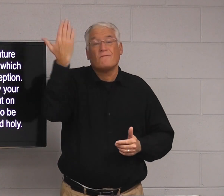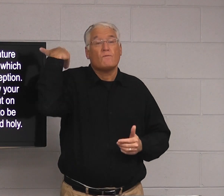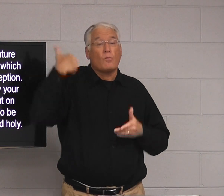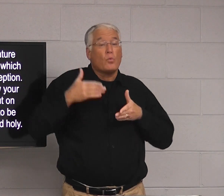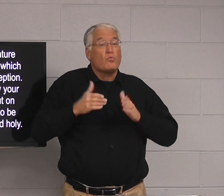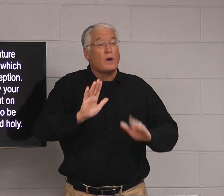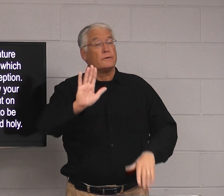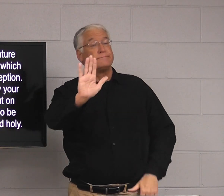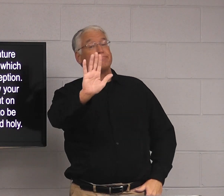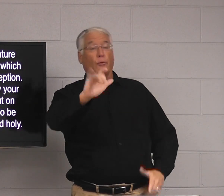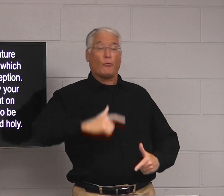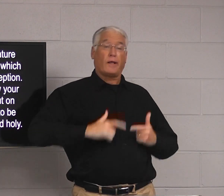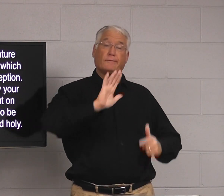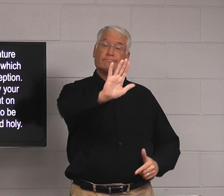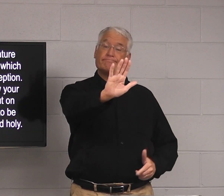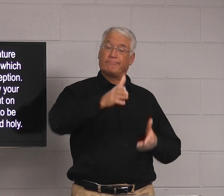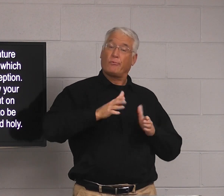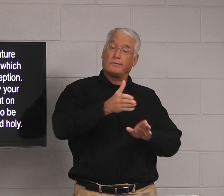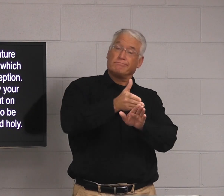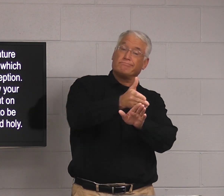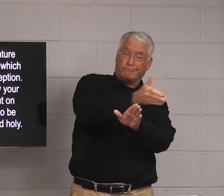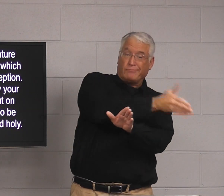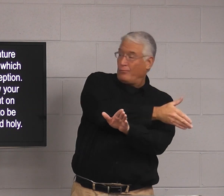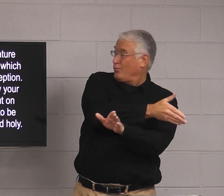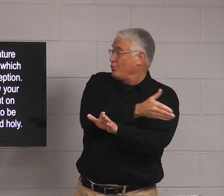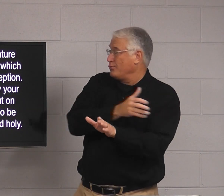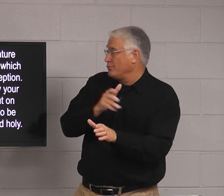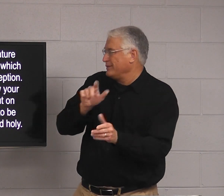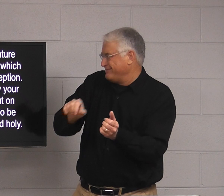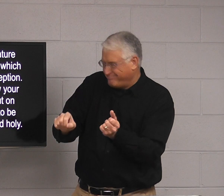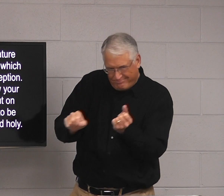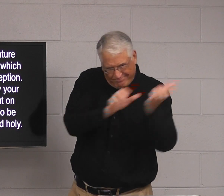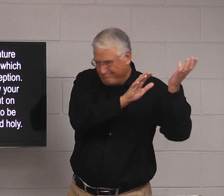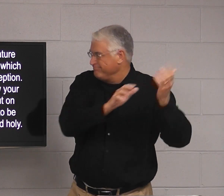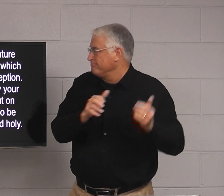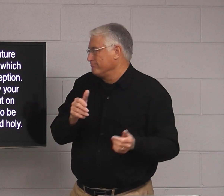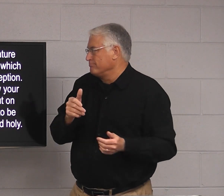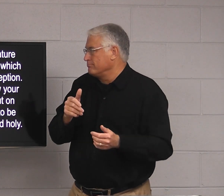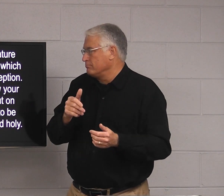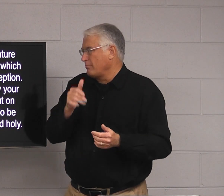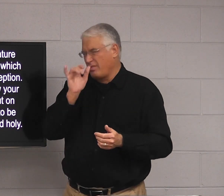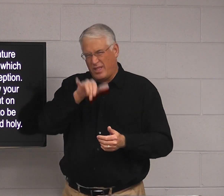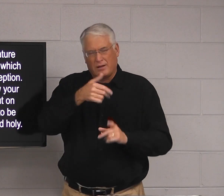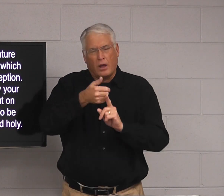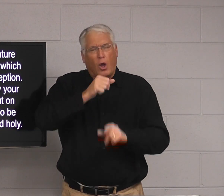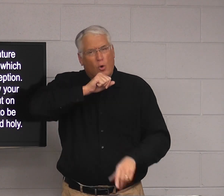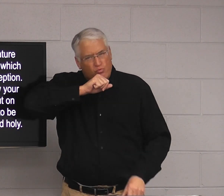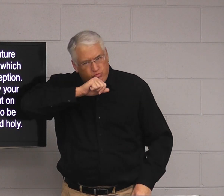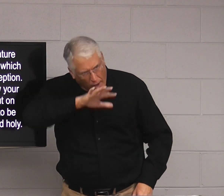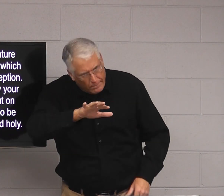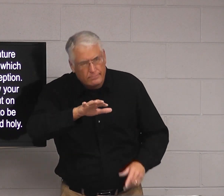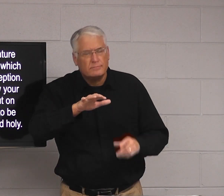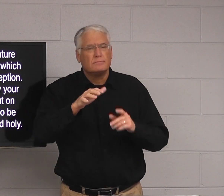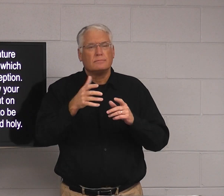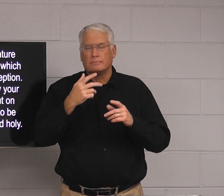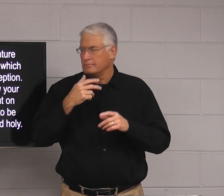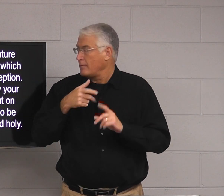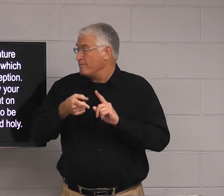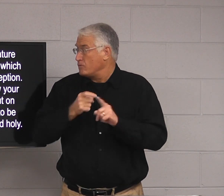out. Like your old way of life, before, you throw out. The which